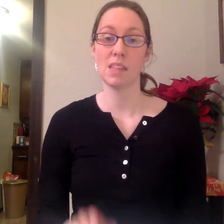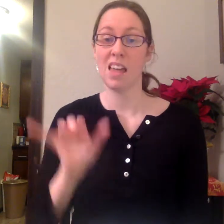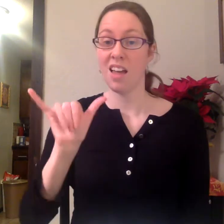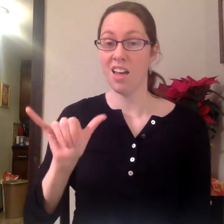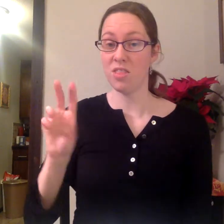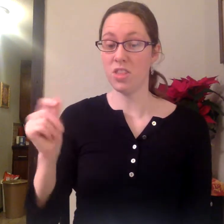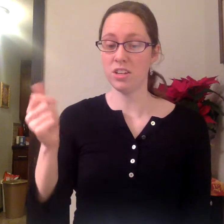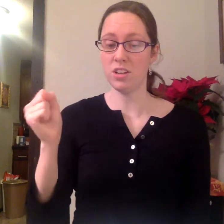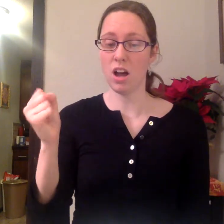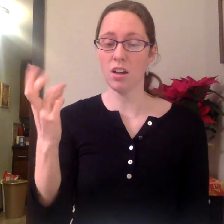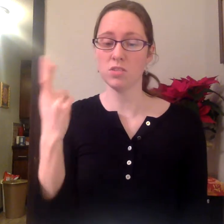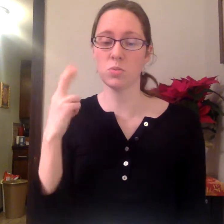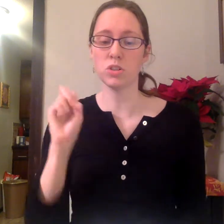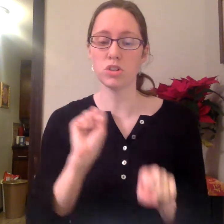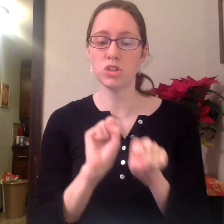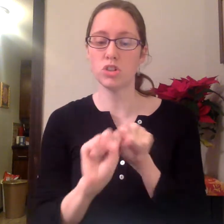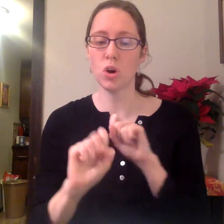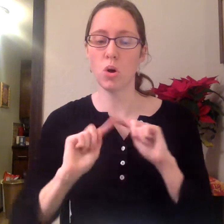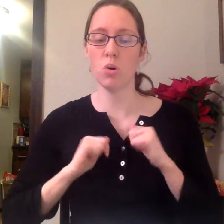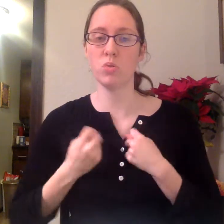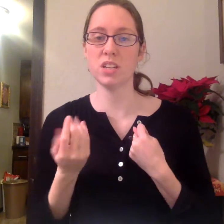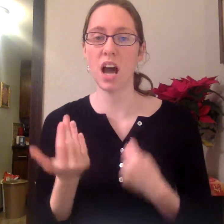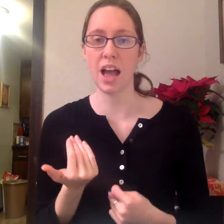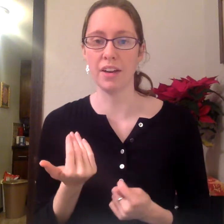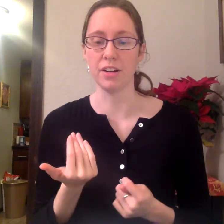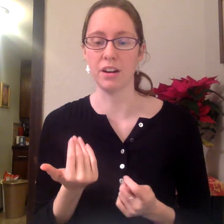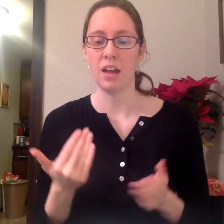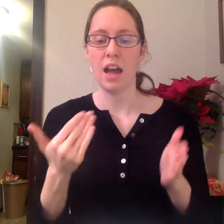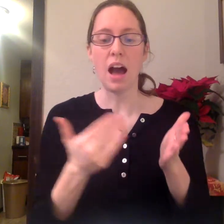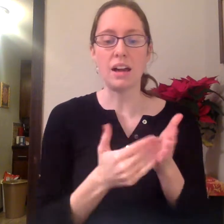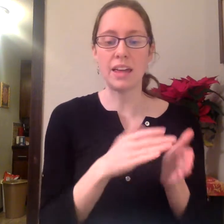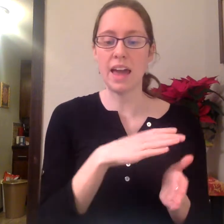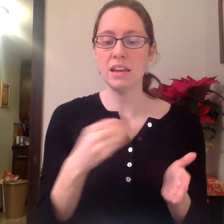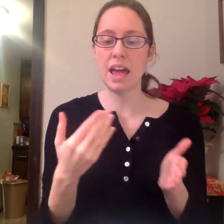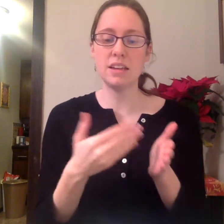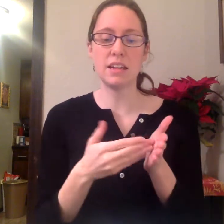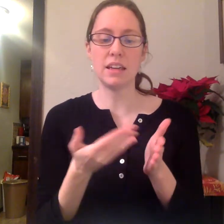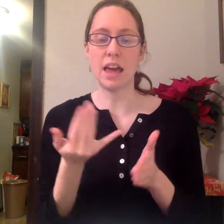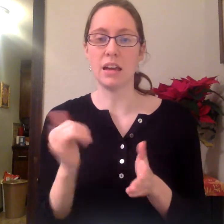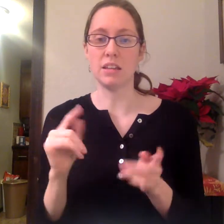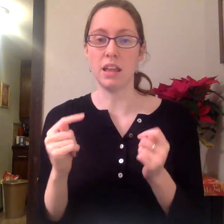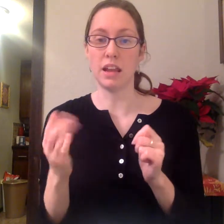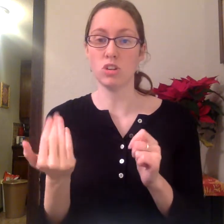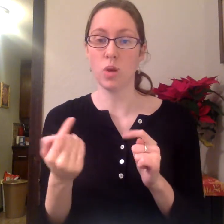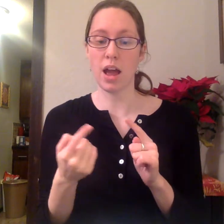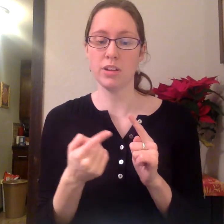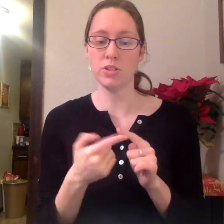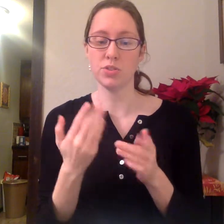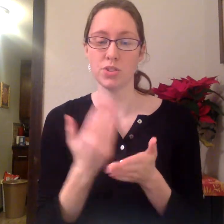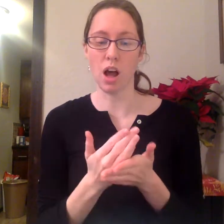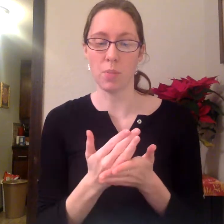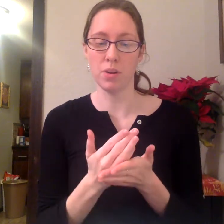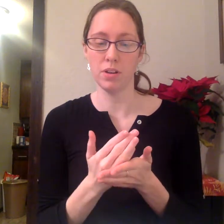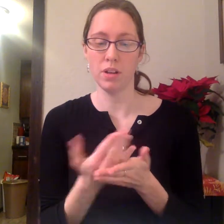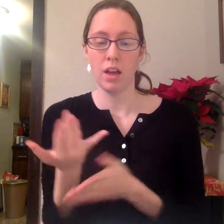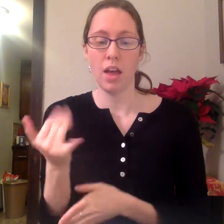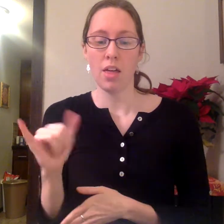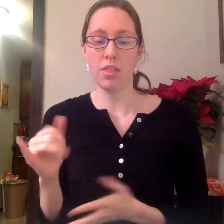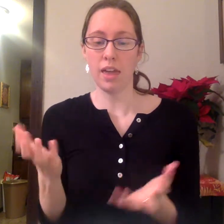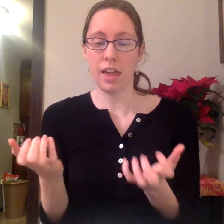The dogs were so tired. Again and again, they tried to stop. They